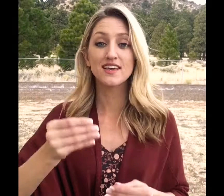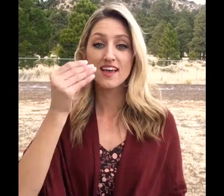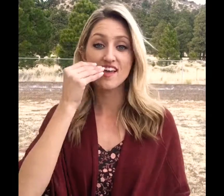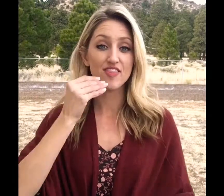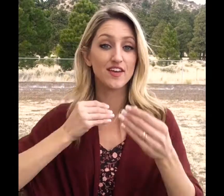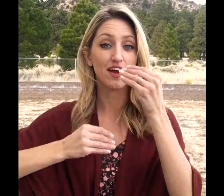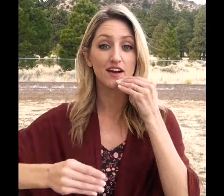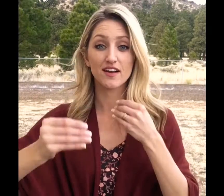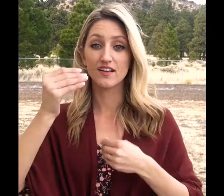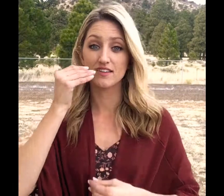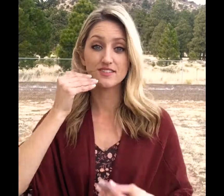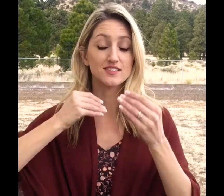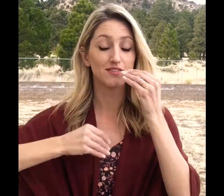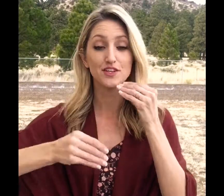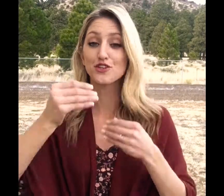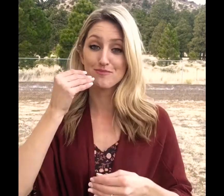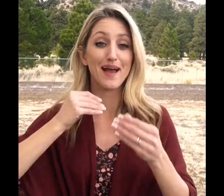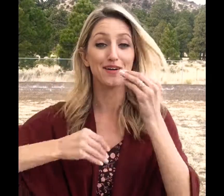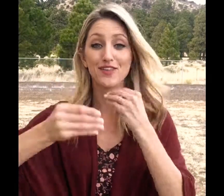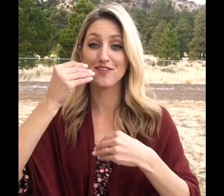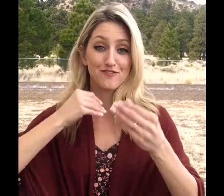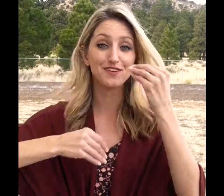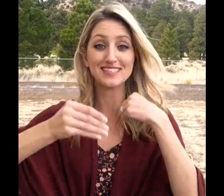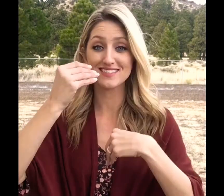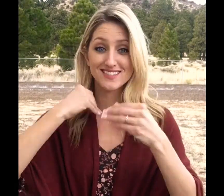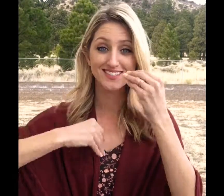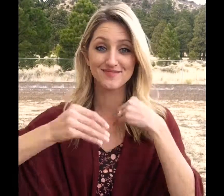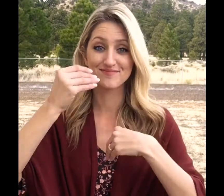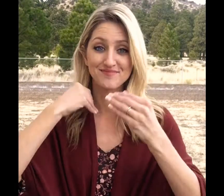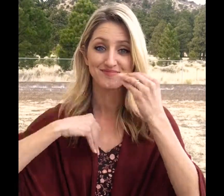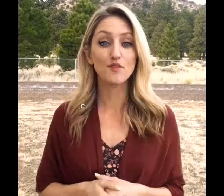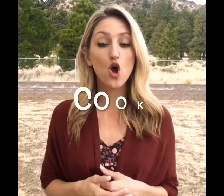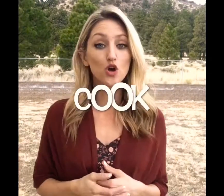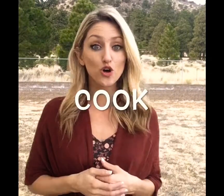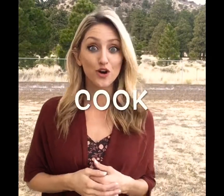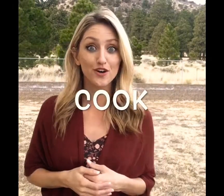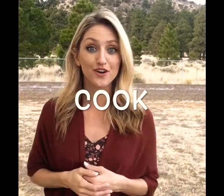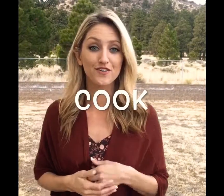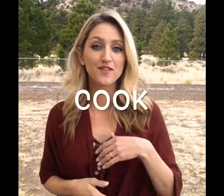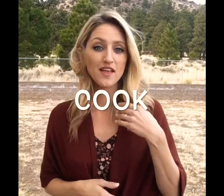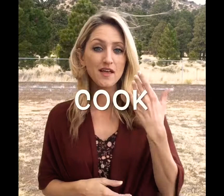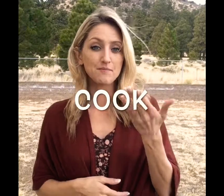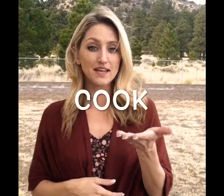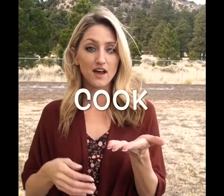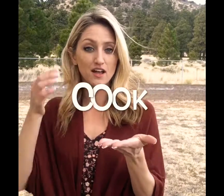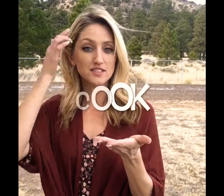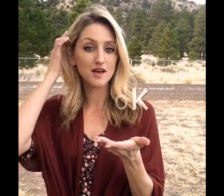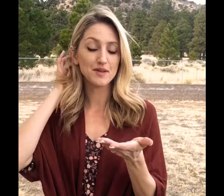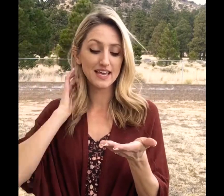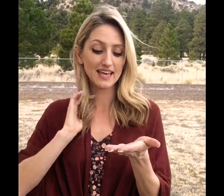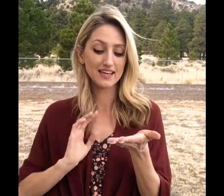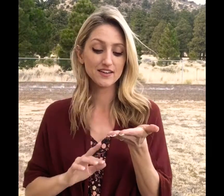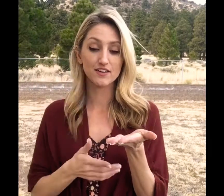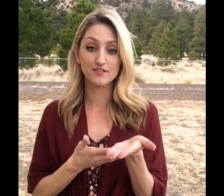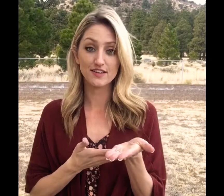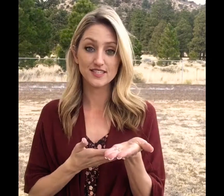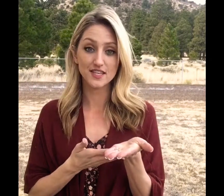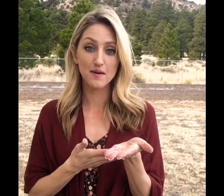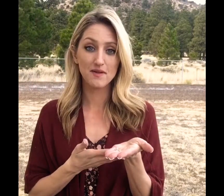and they are stuffing your mouth. Feast. Cook. My non-dominant hand faces up